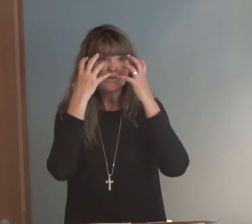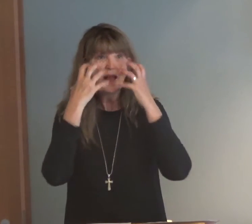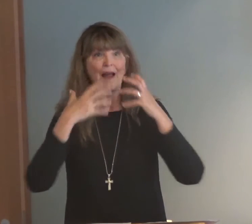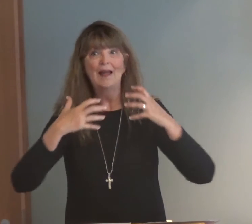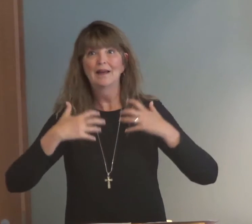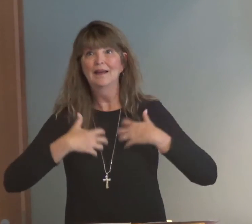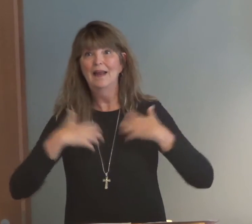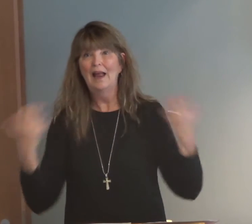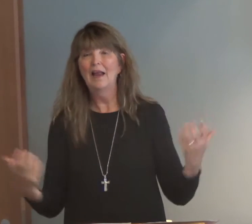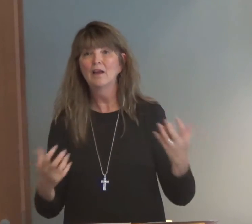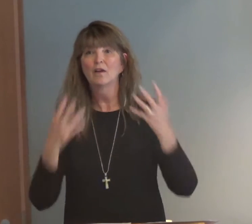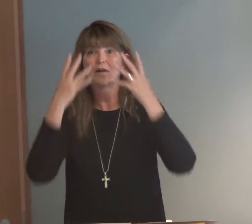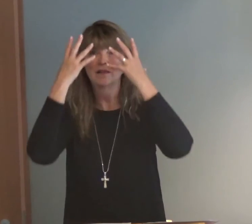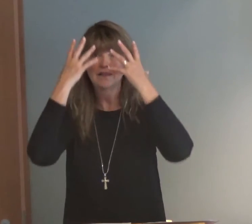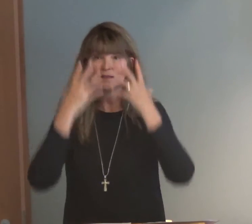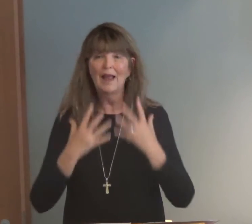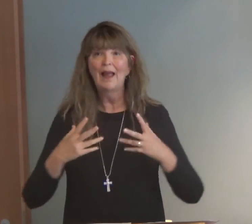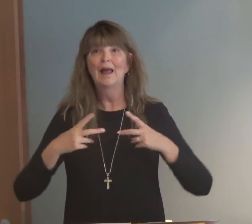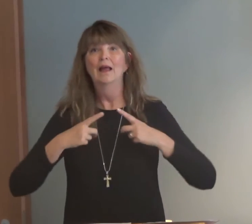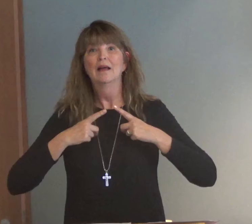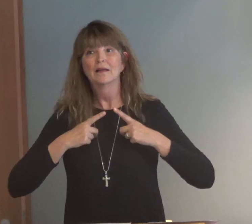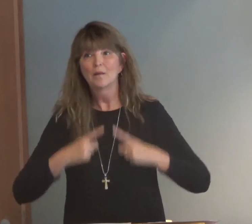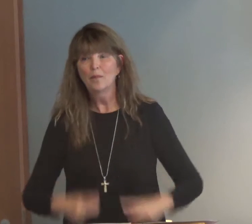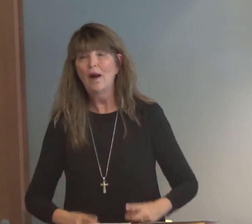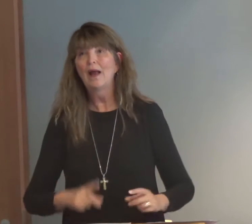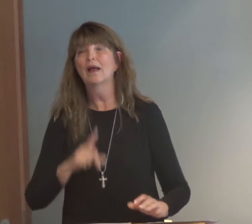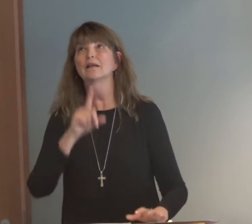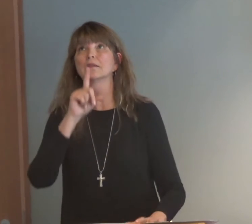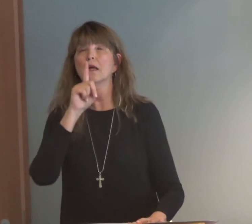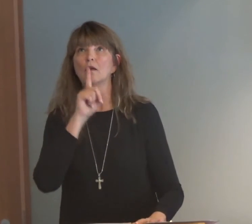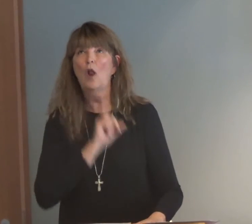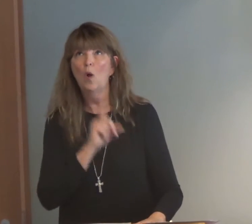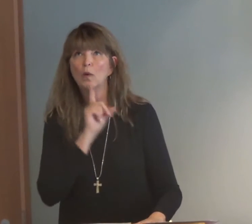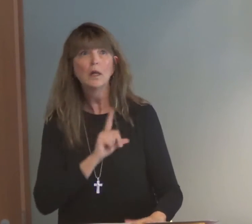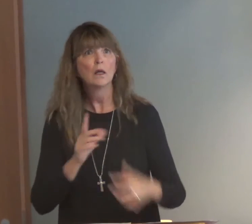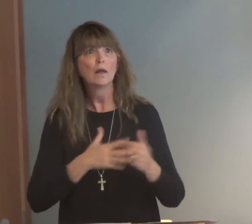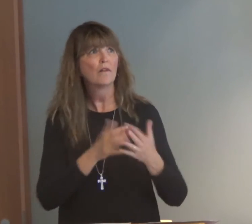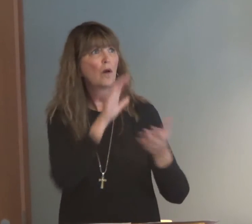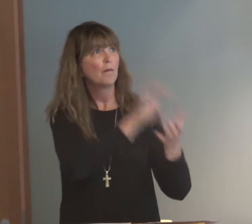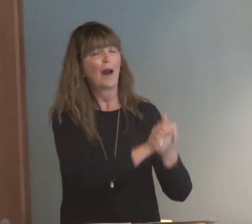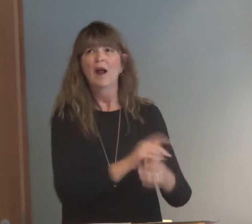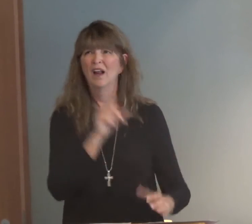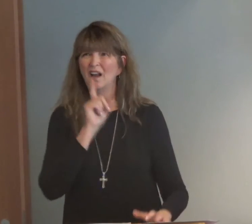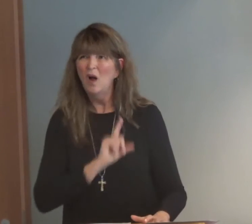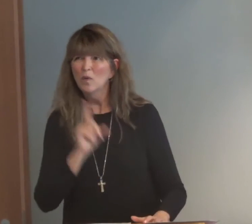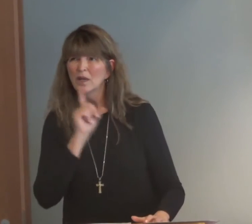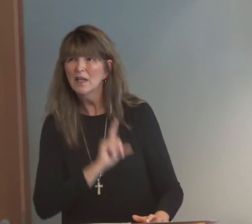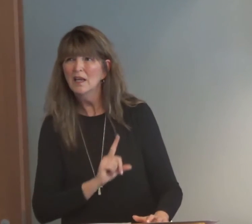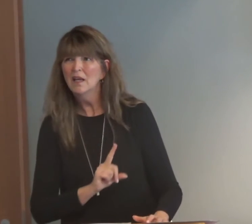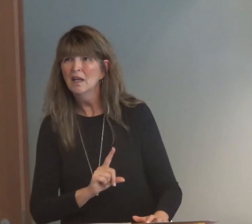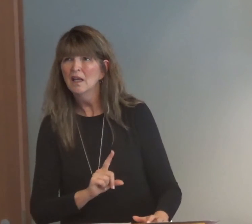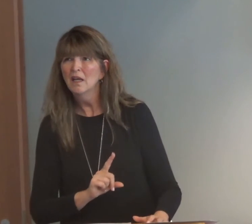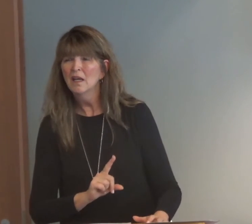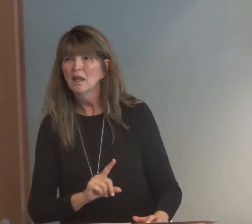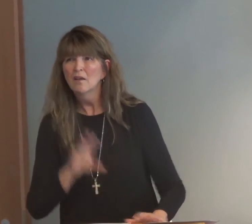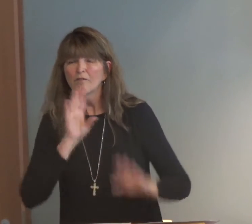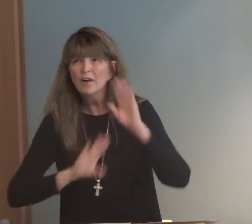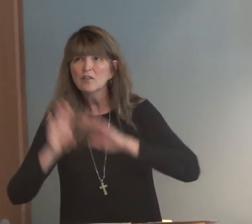We can feel mad. We can feel angry. We can feel sorrow. We can feel depressed. We can feel lonesome. Even if we're married, we can feel